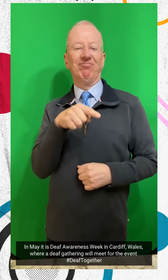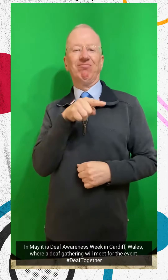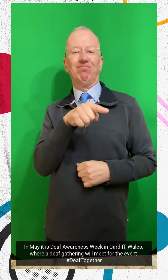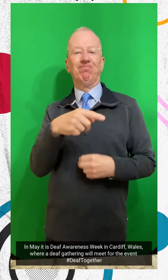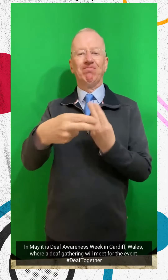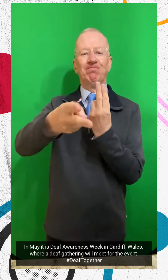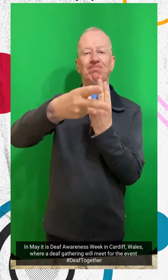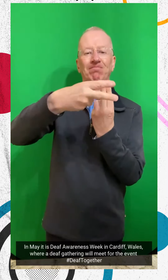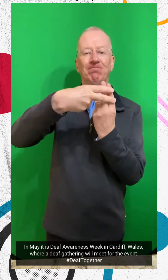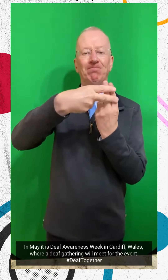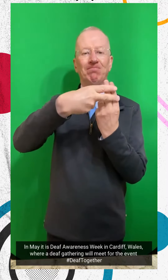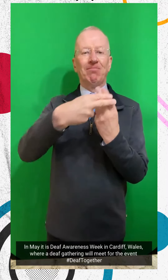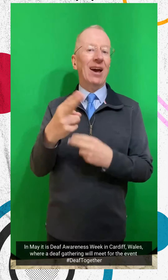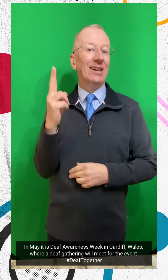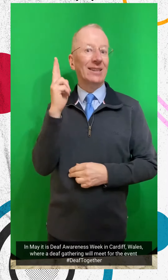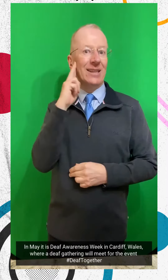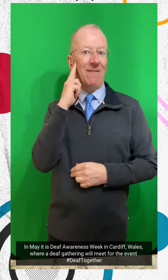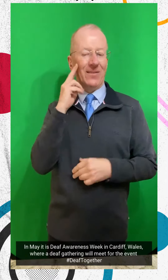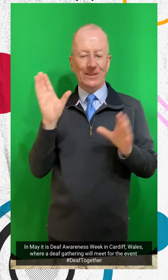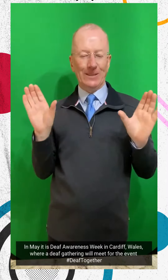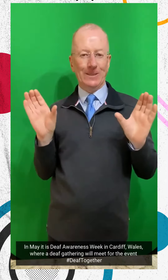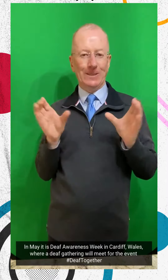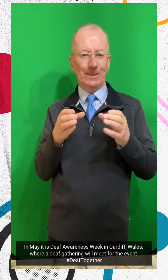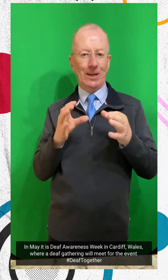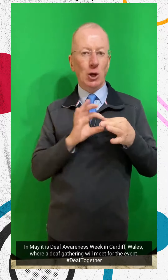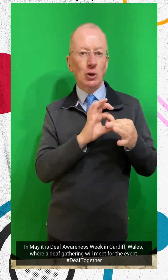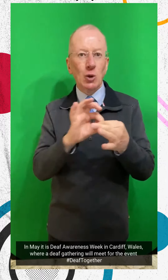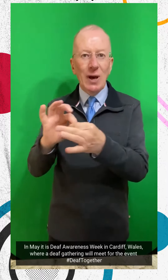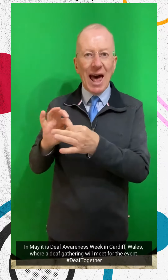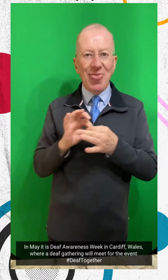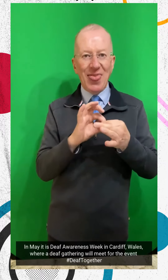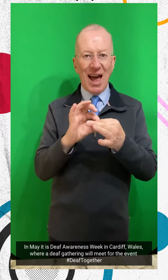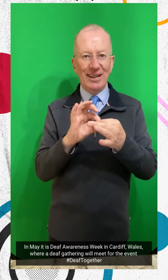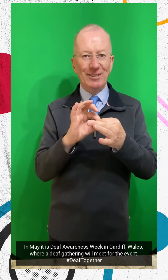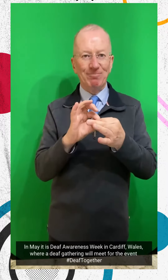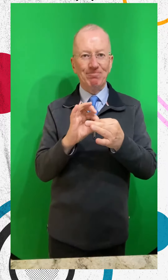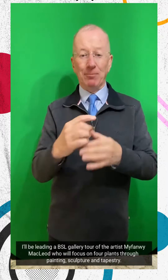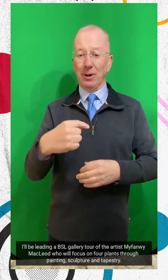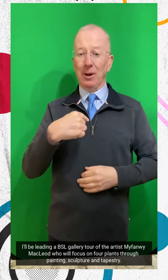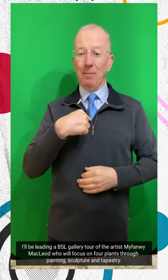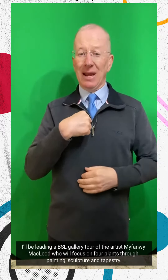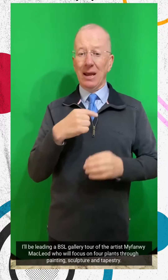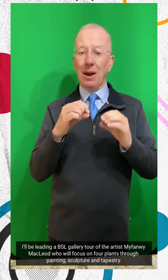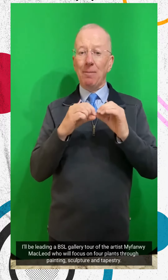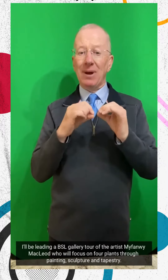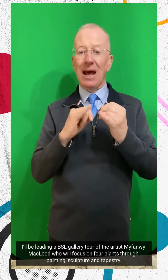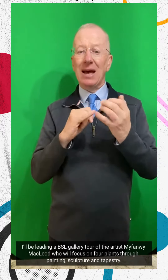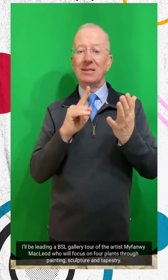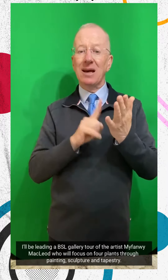it's not reality. But with that,